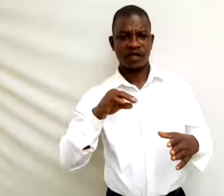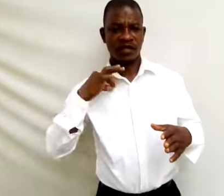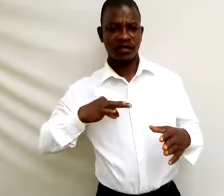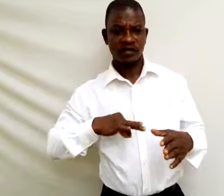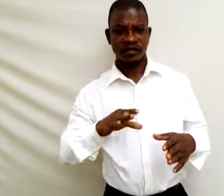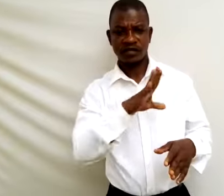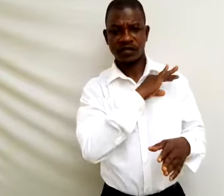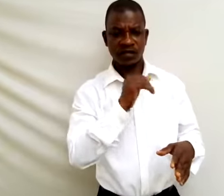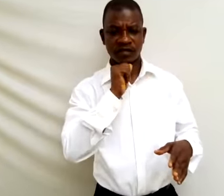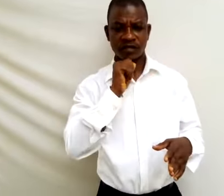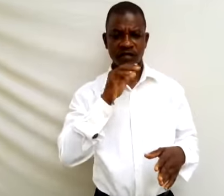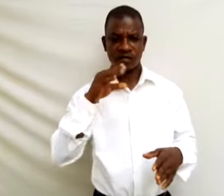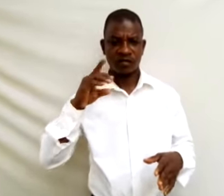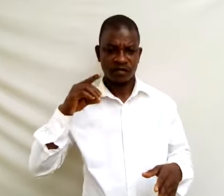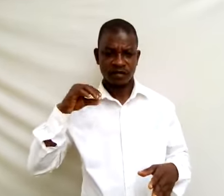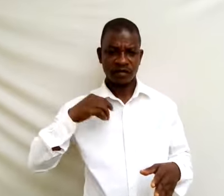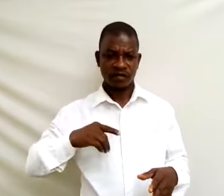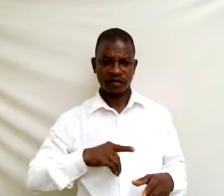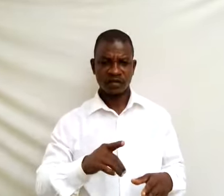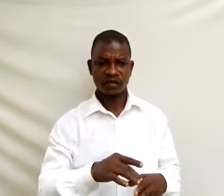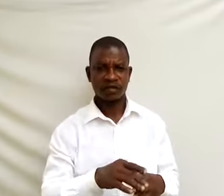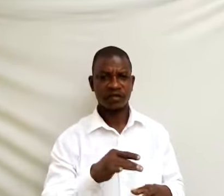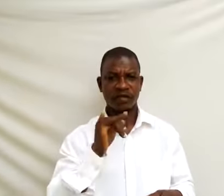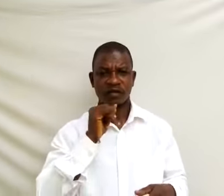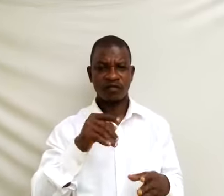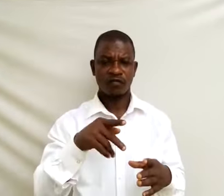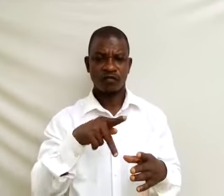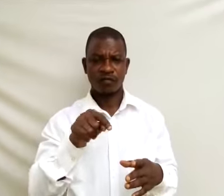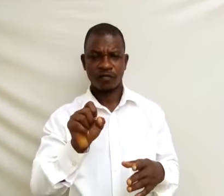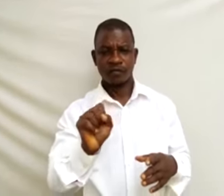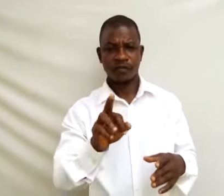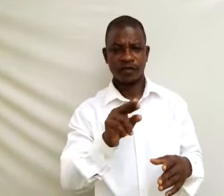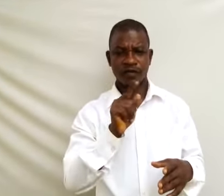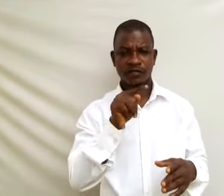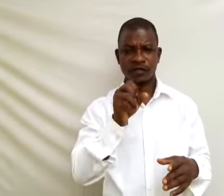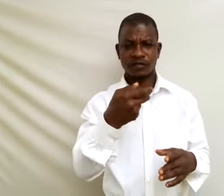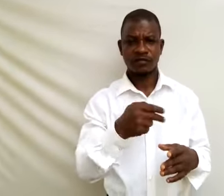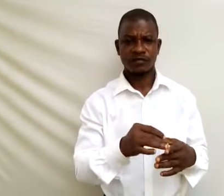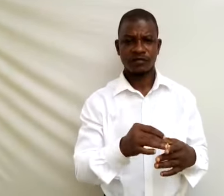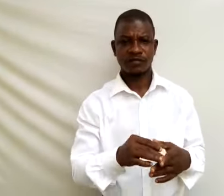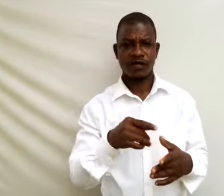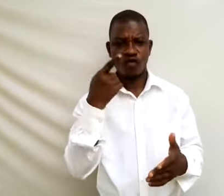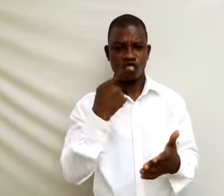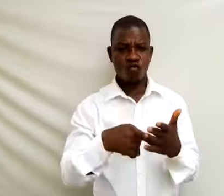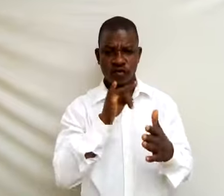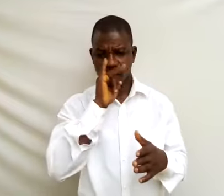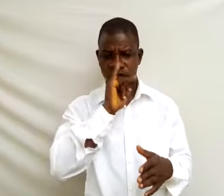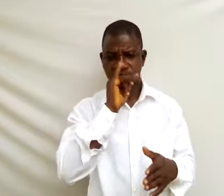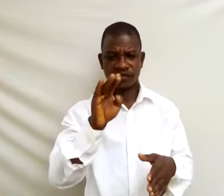disadvantages of partnership. What is business organization?